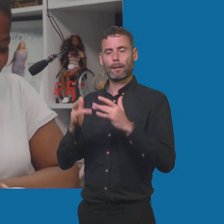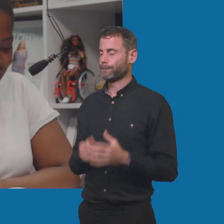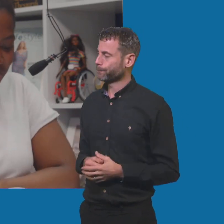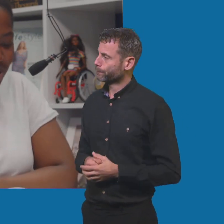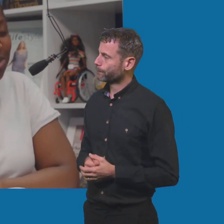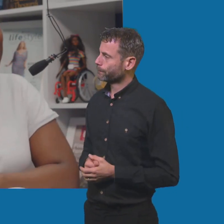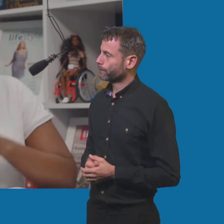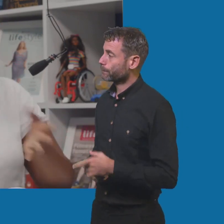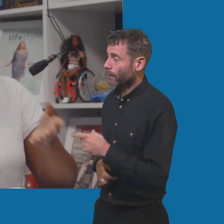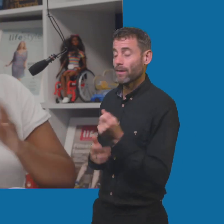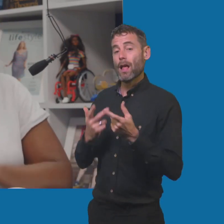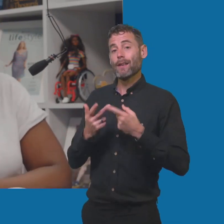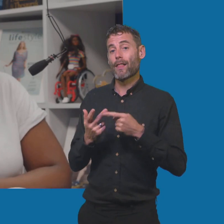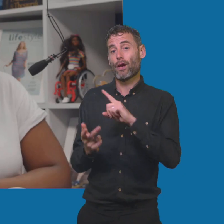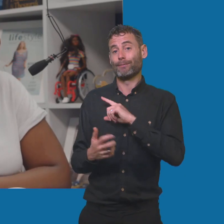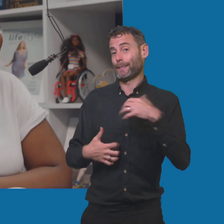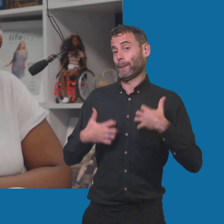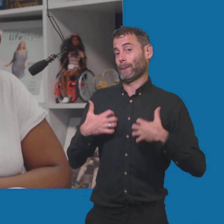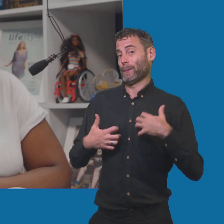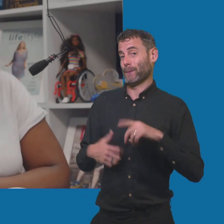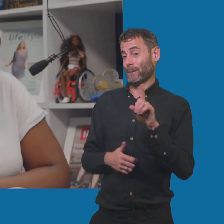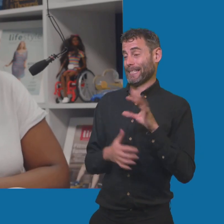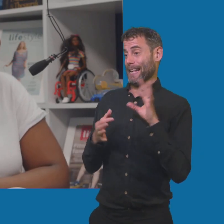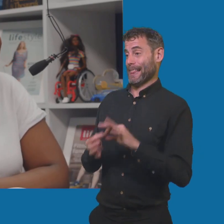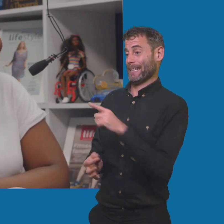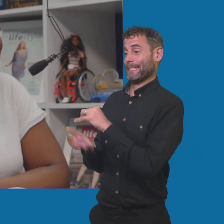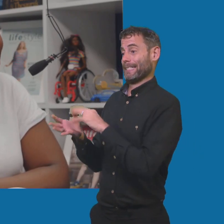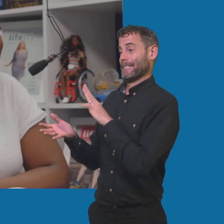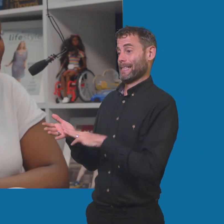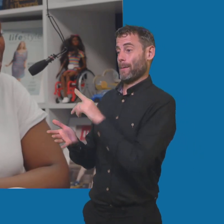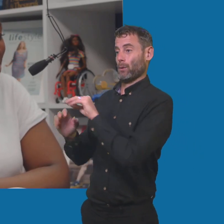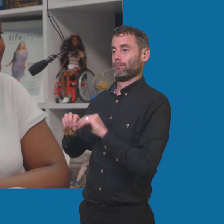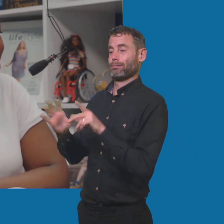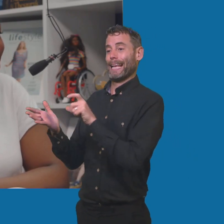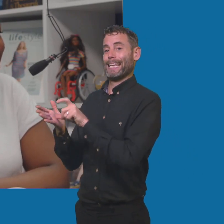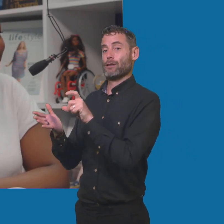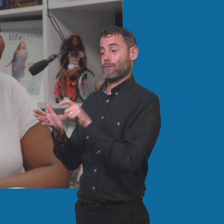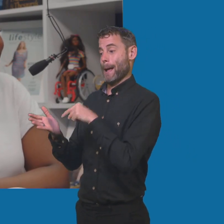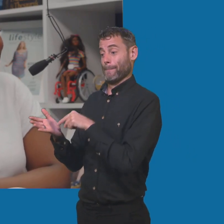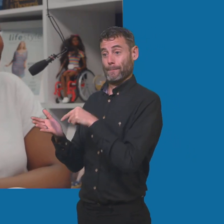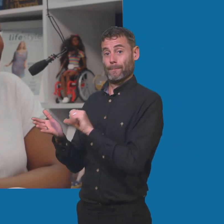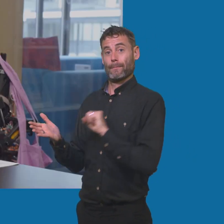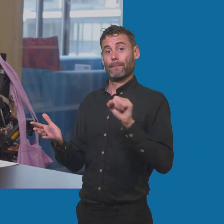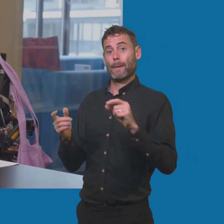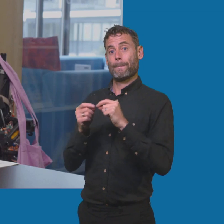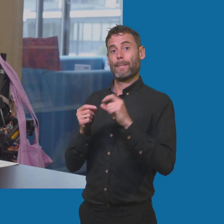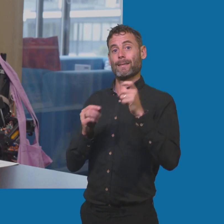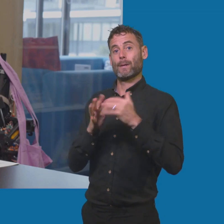reason to be cheerful. Sam, you actually shared this story on your Instagram, didn't you, from BBC News? I'm such a sucker for, like, a happy